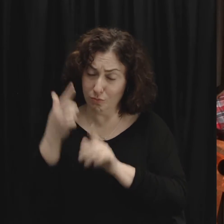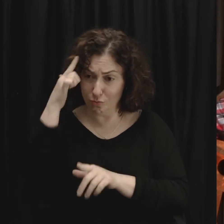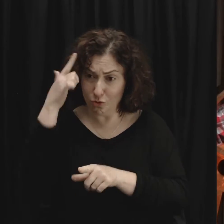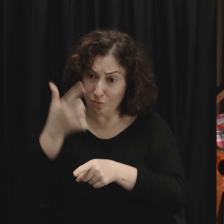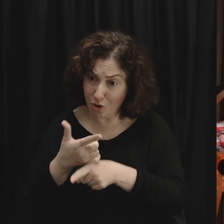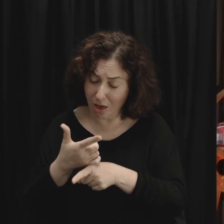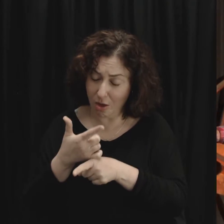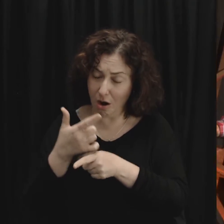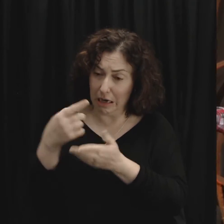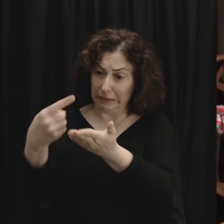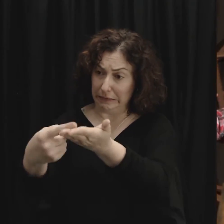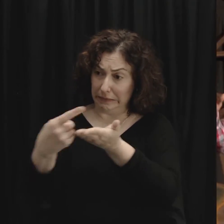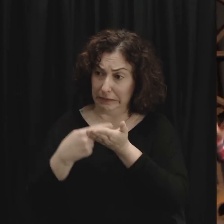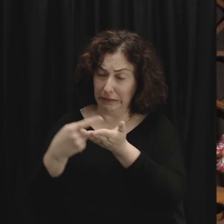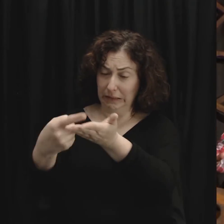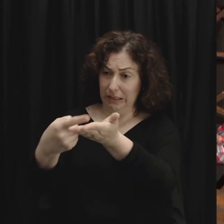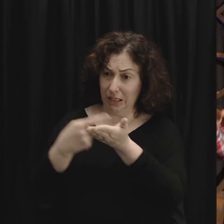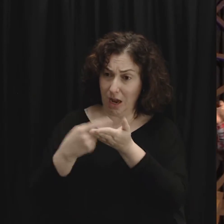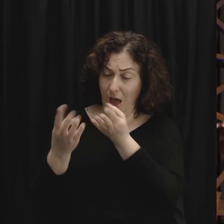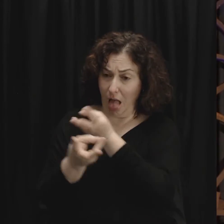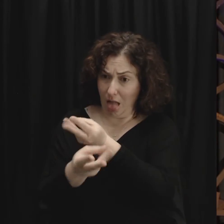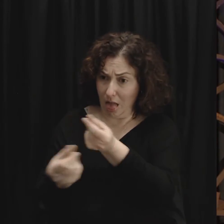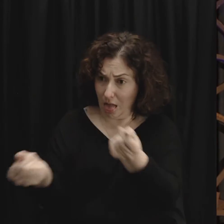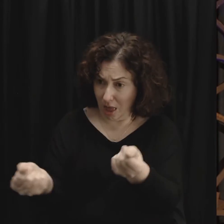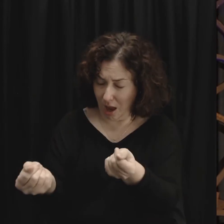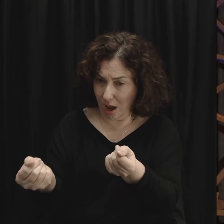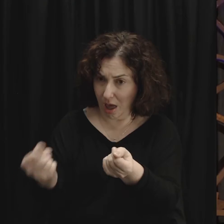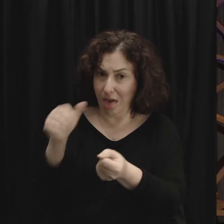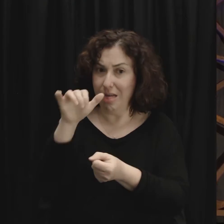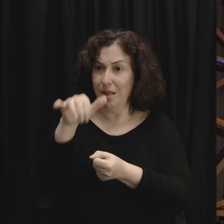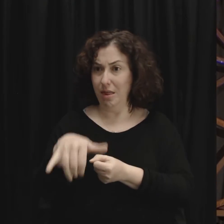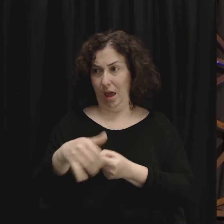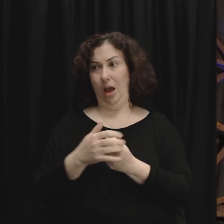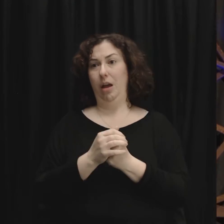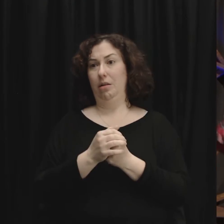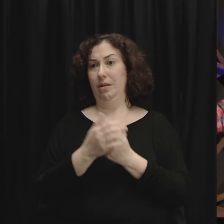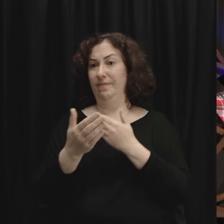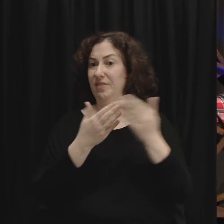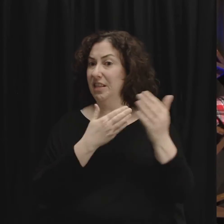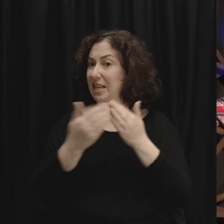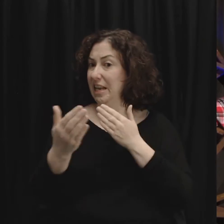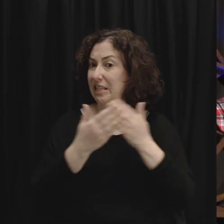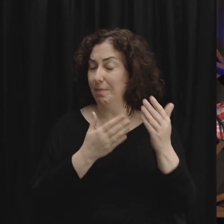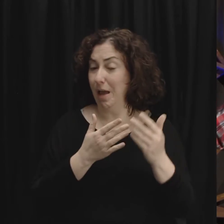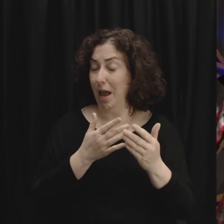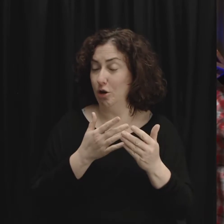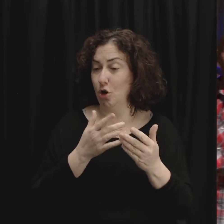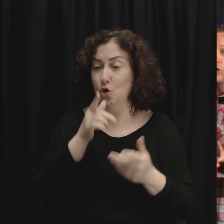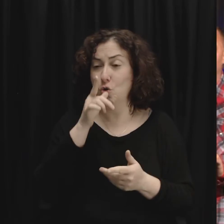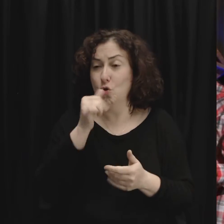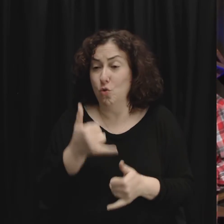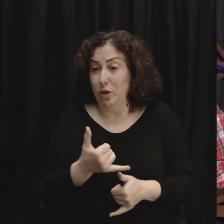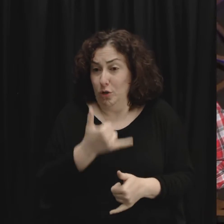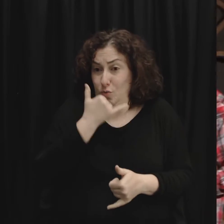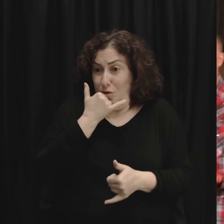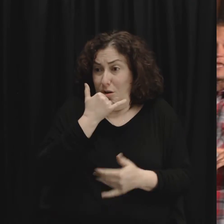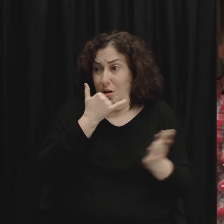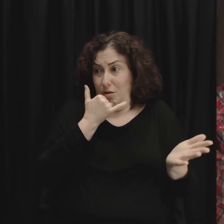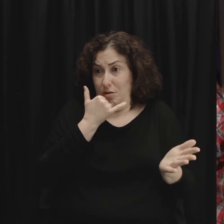human relationships the ministry of reconciliation whether you're mad at someone else or whether you know that they're mad at you